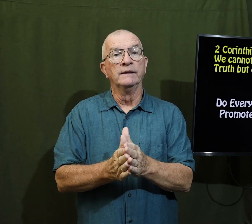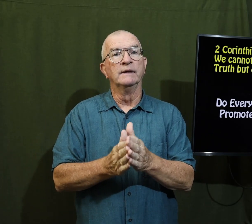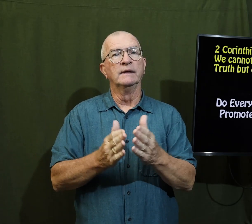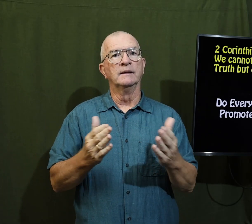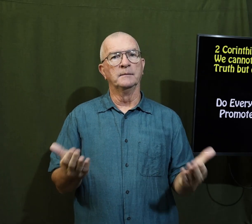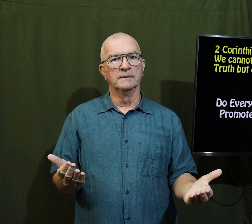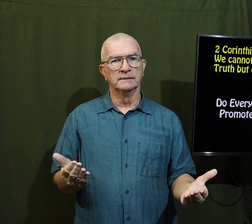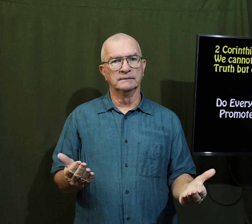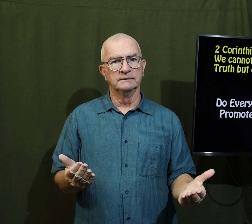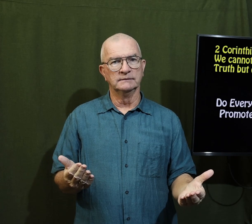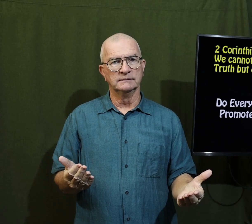word the Bible